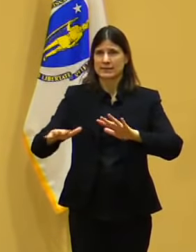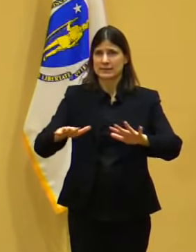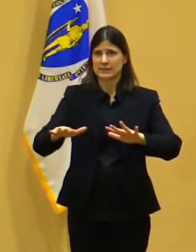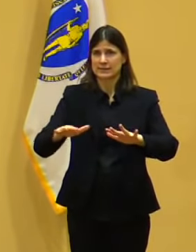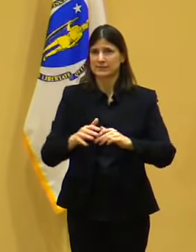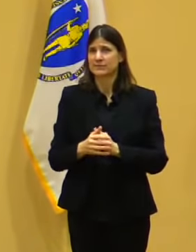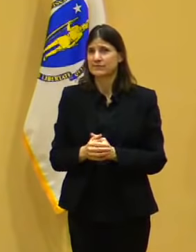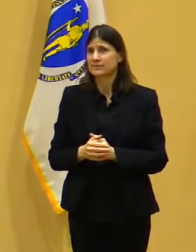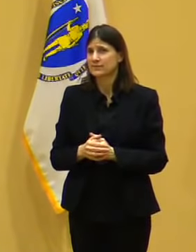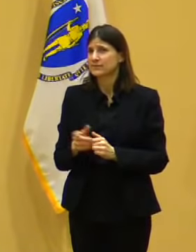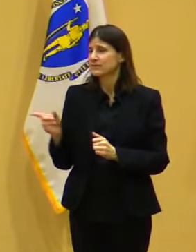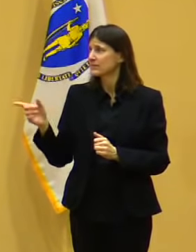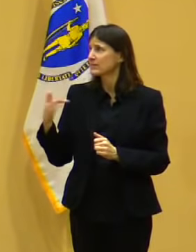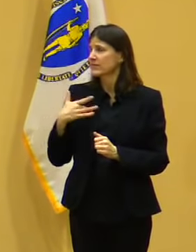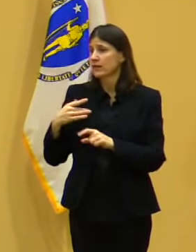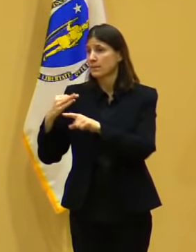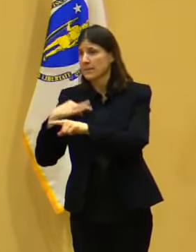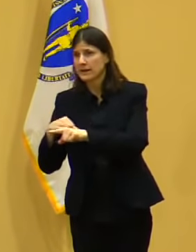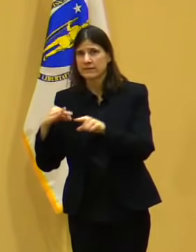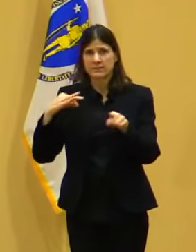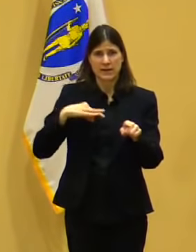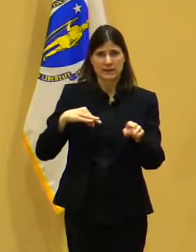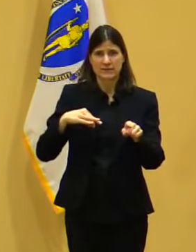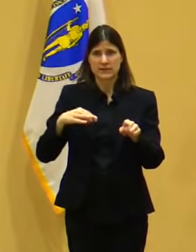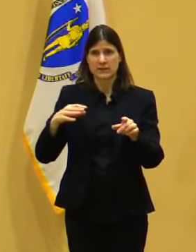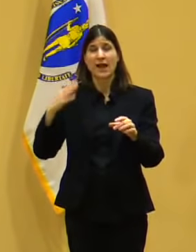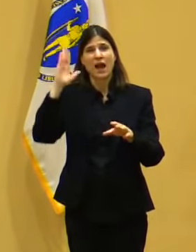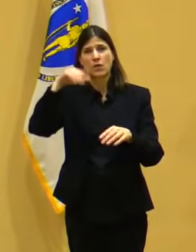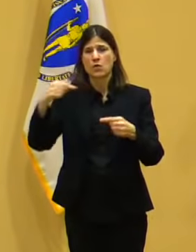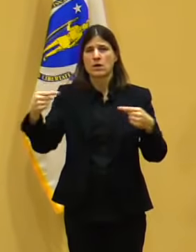interests when you get into any of these issues.